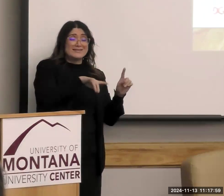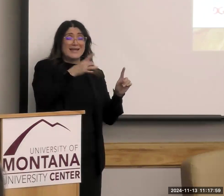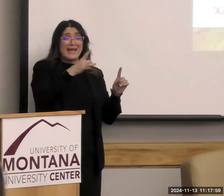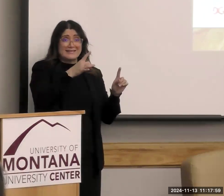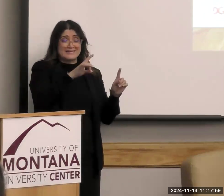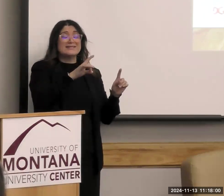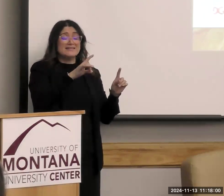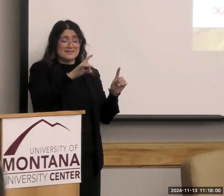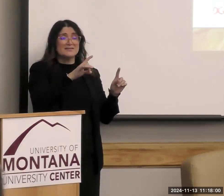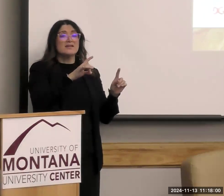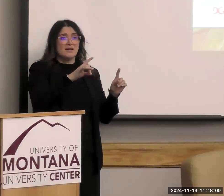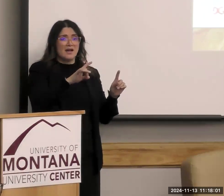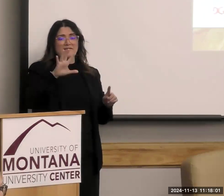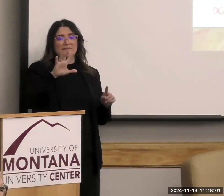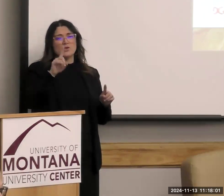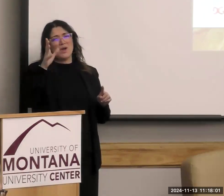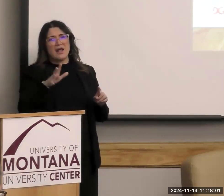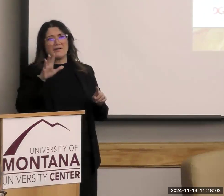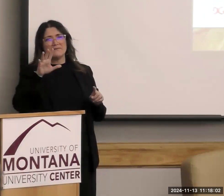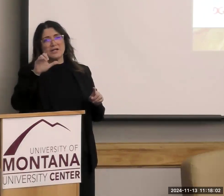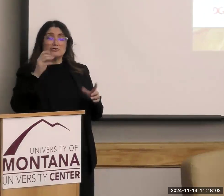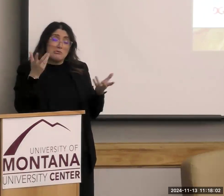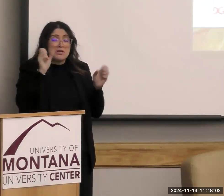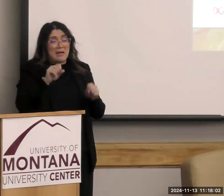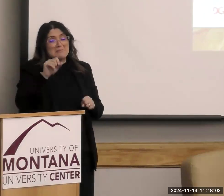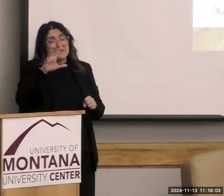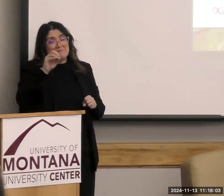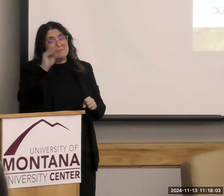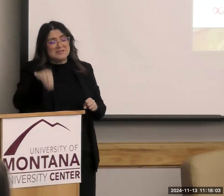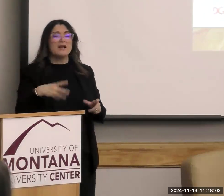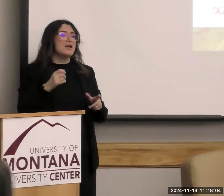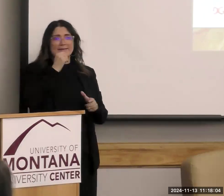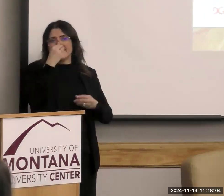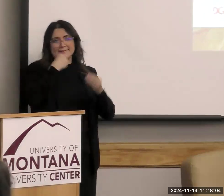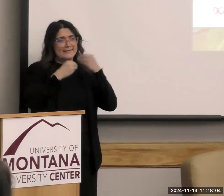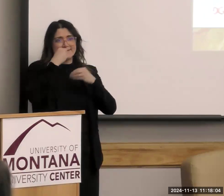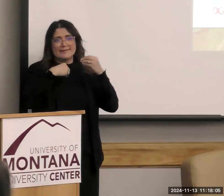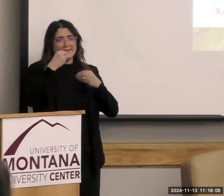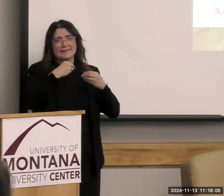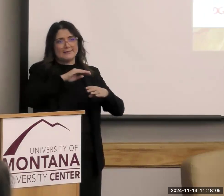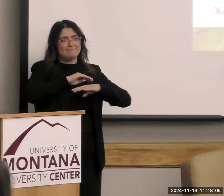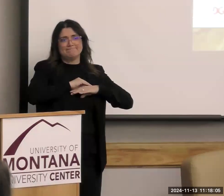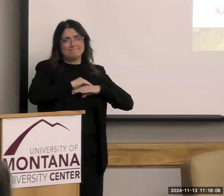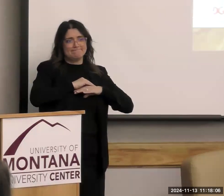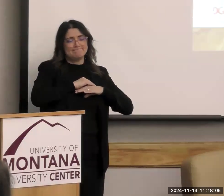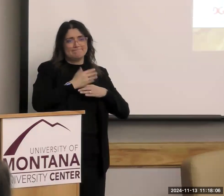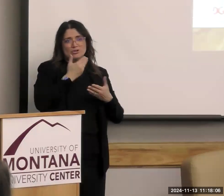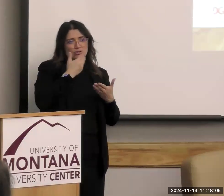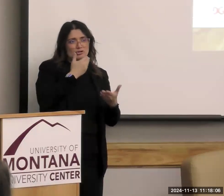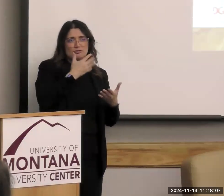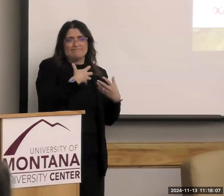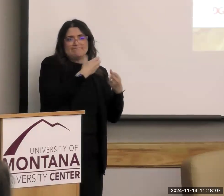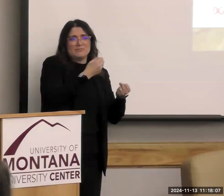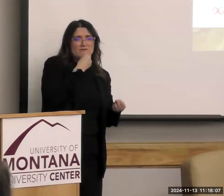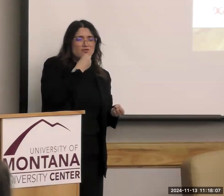percent, 51 out of 100. So, I guess you could call it a percent. They're not eating nutrient-rich foods. They're drinking soda